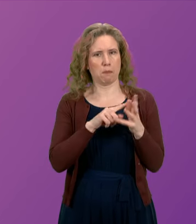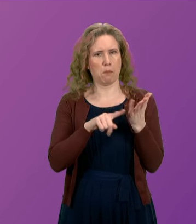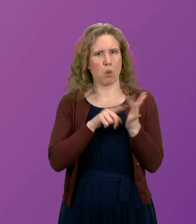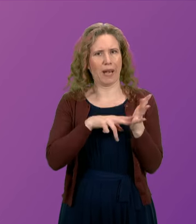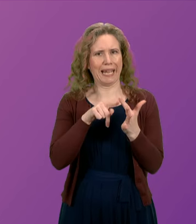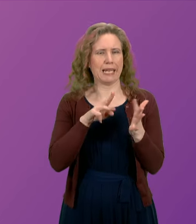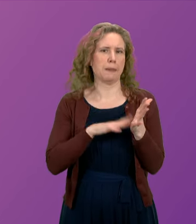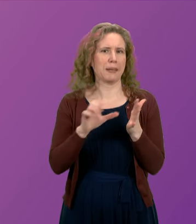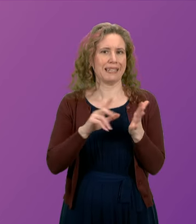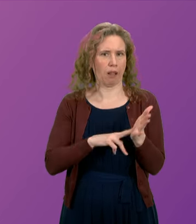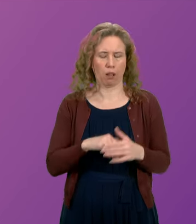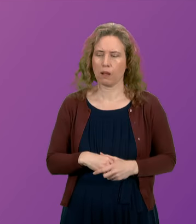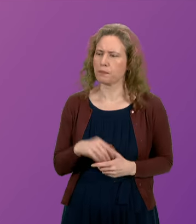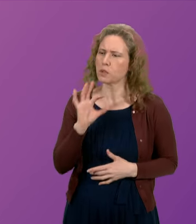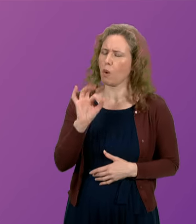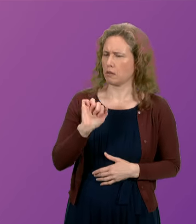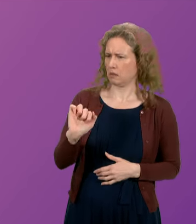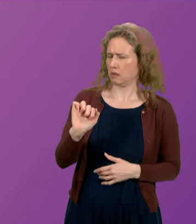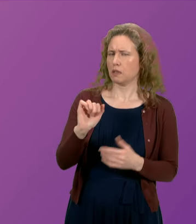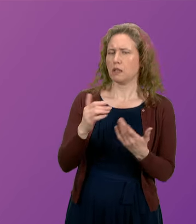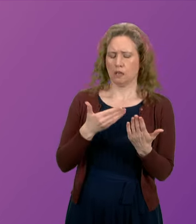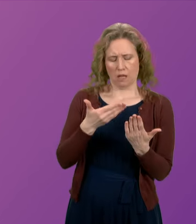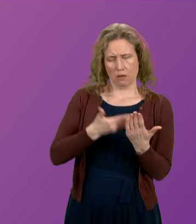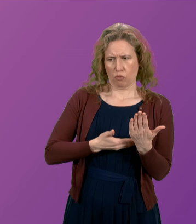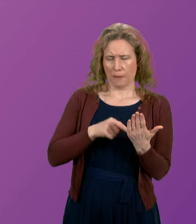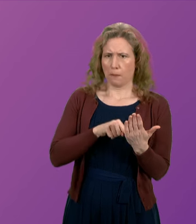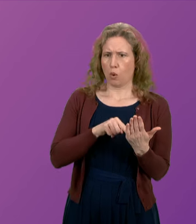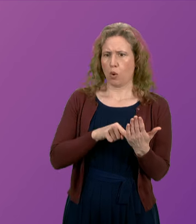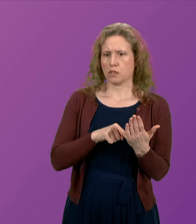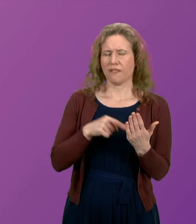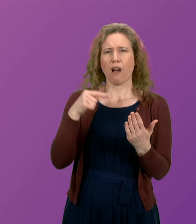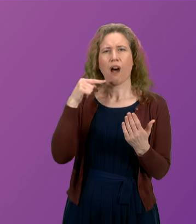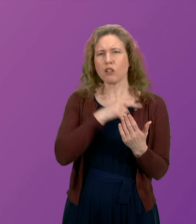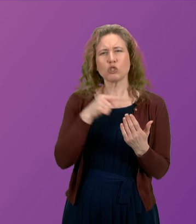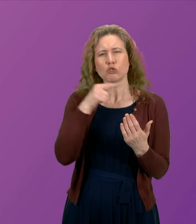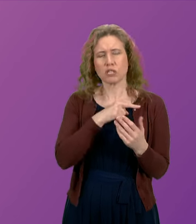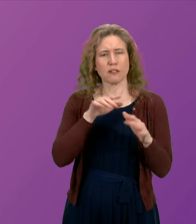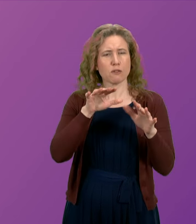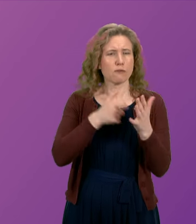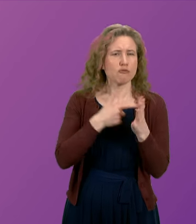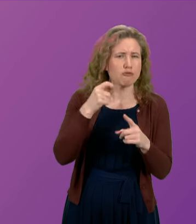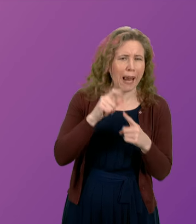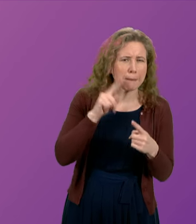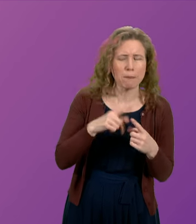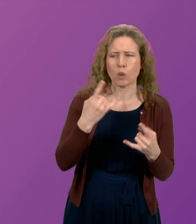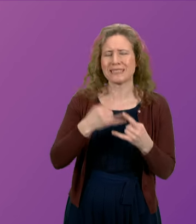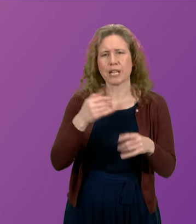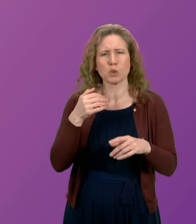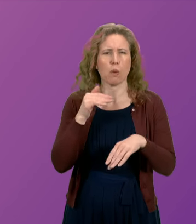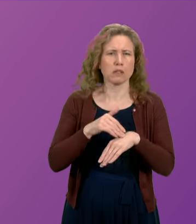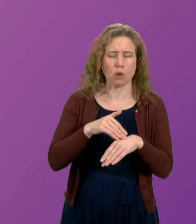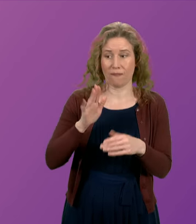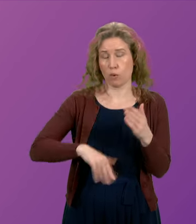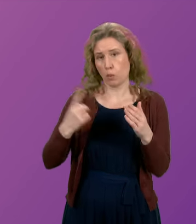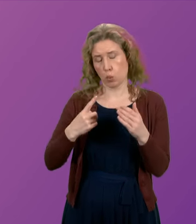ask the First Minister what the Scottish Government's response is to reports of hundreds of rapes and sexual assaults that have been reported by sex